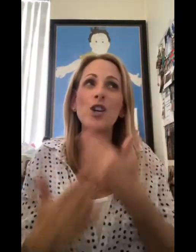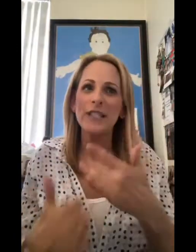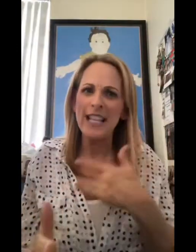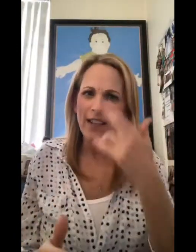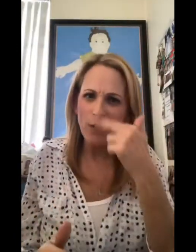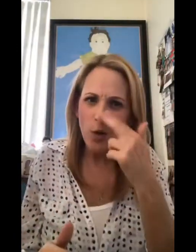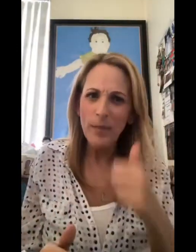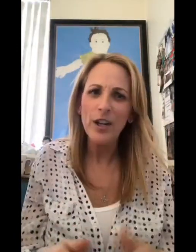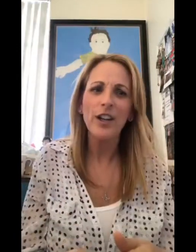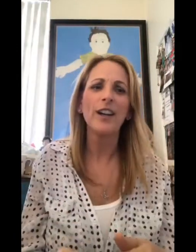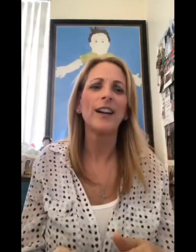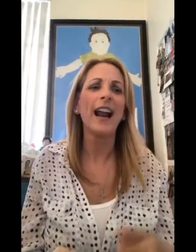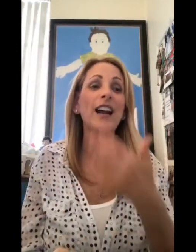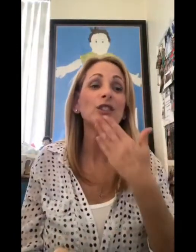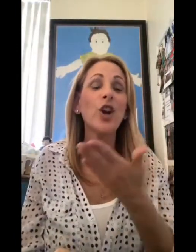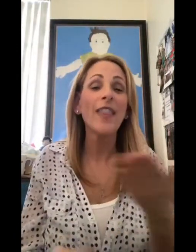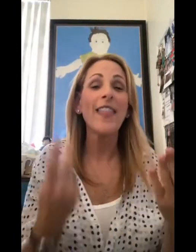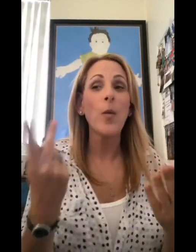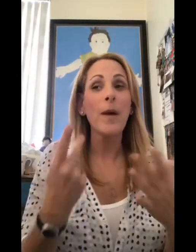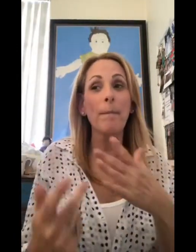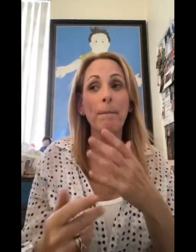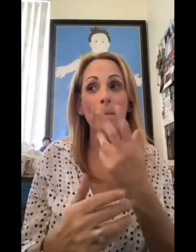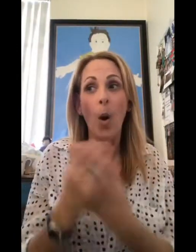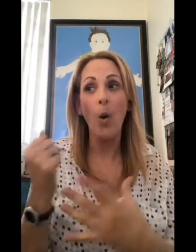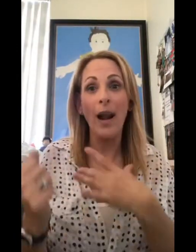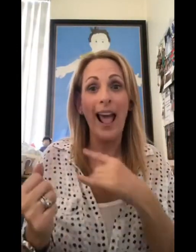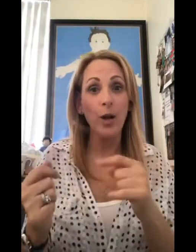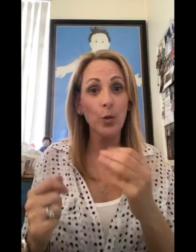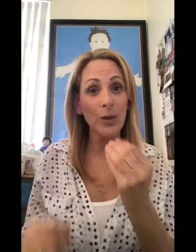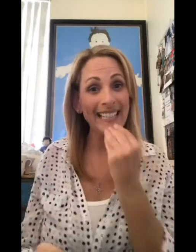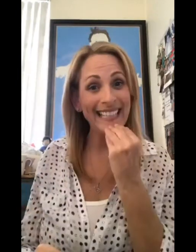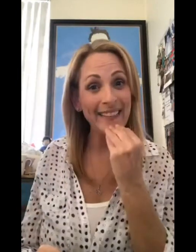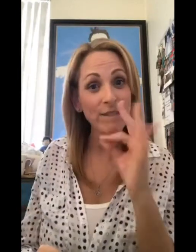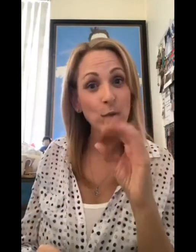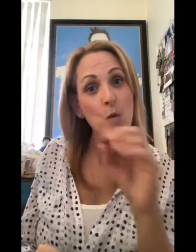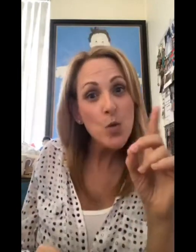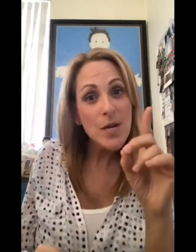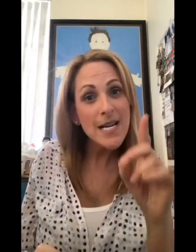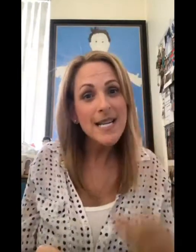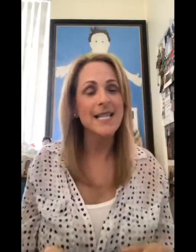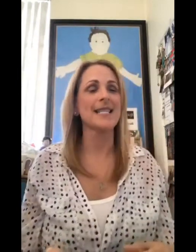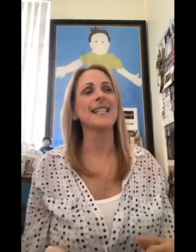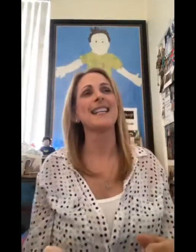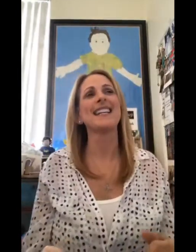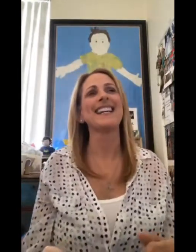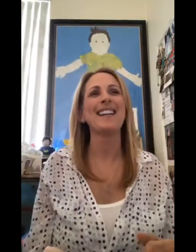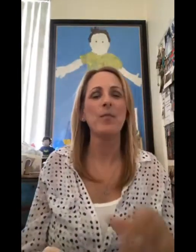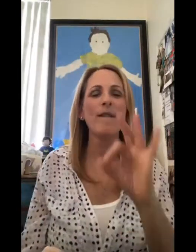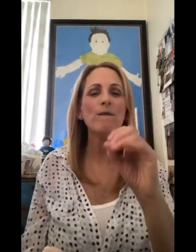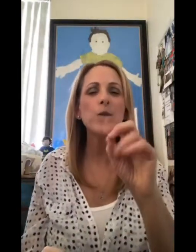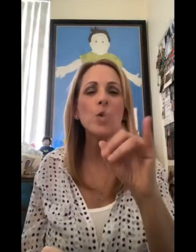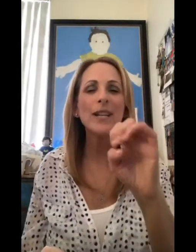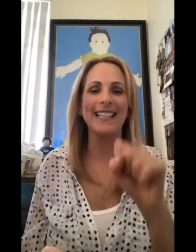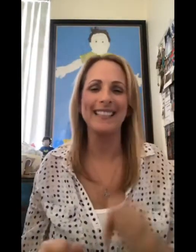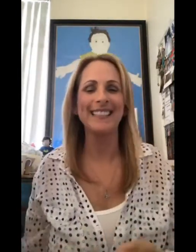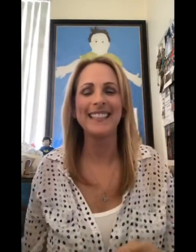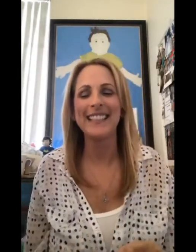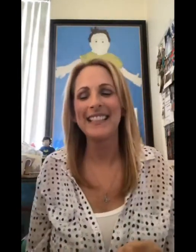Very funny. She has a good sense of humor, and it's a good thing that we both like to eat food because we are